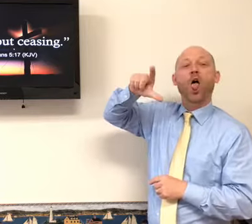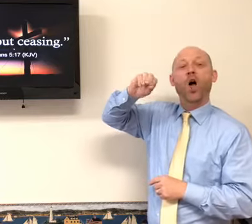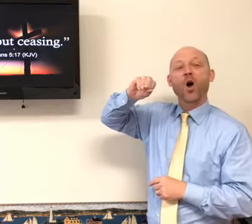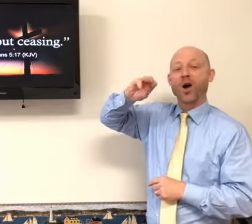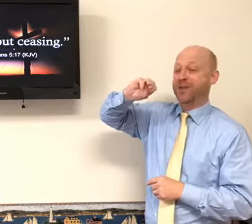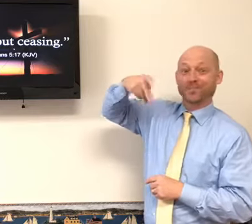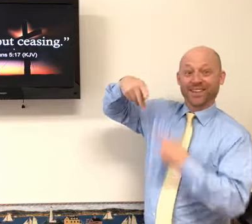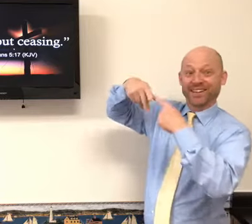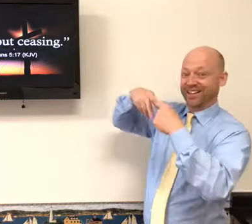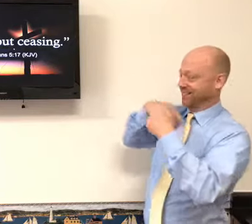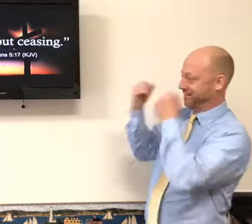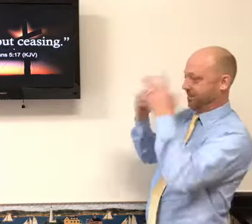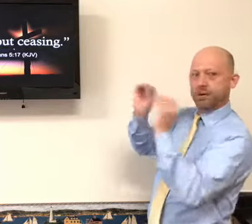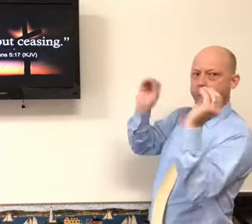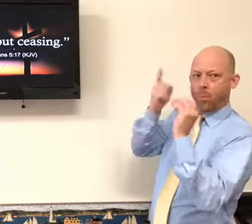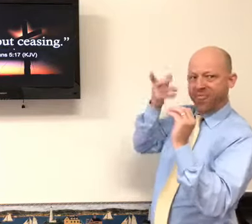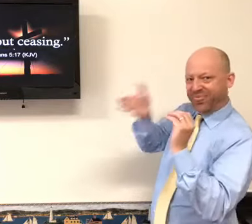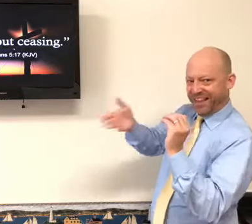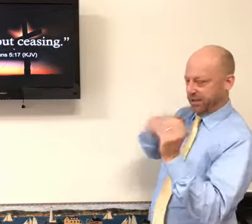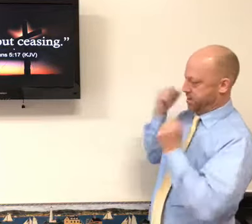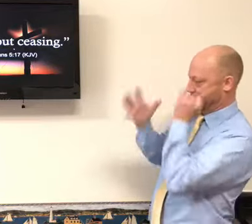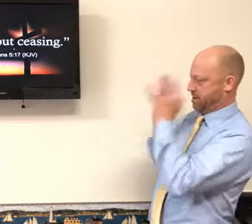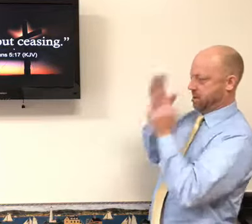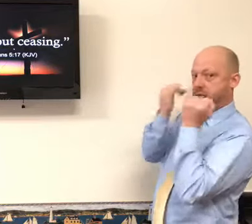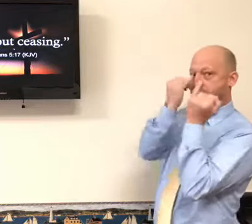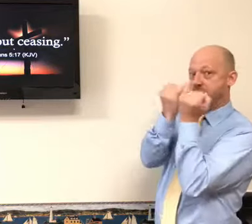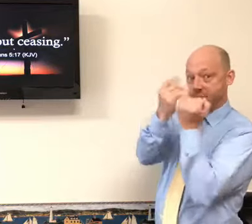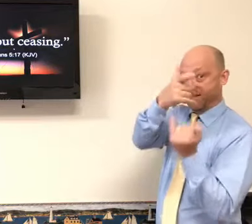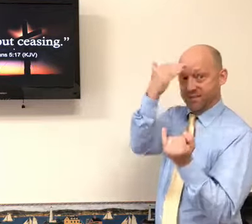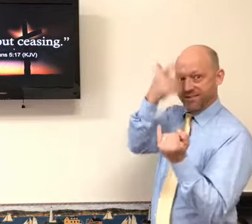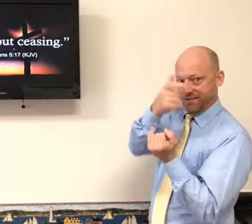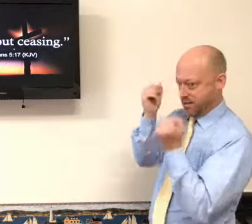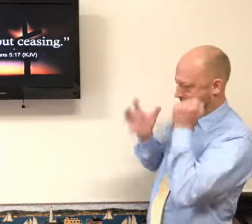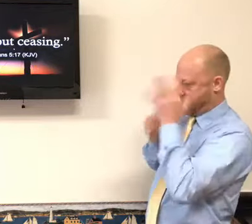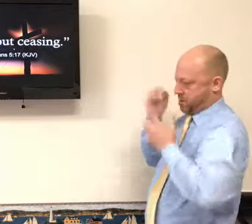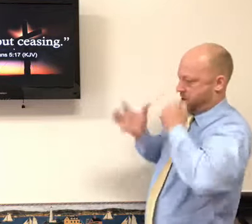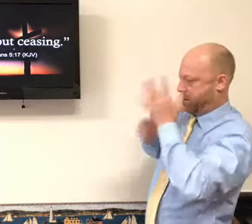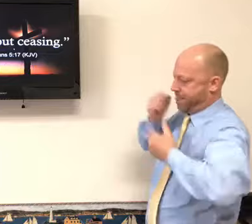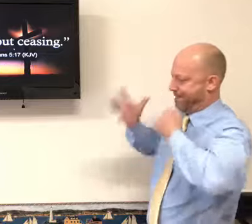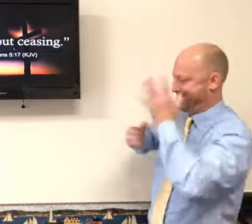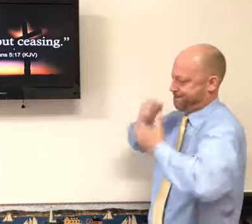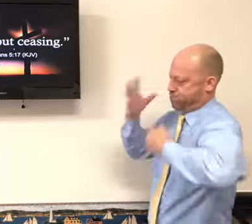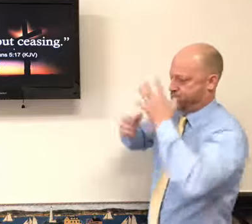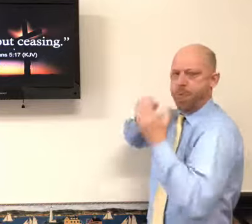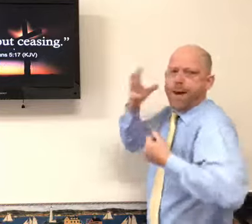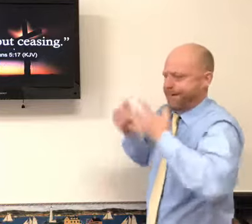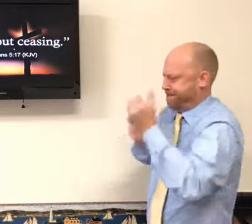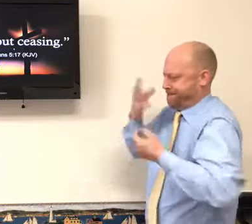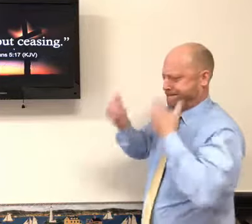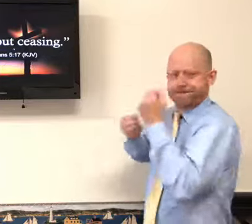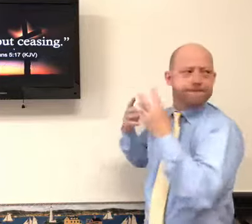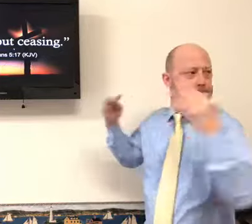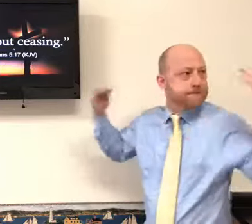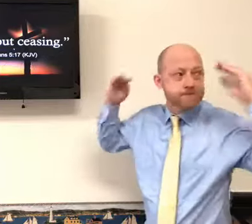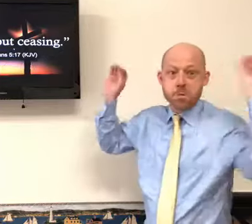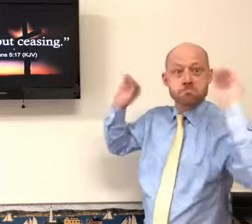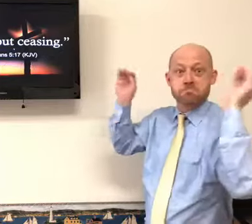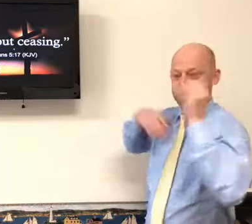You know, there's a video app called Marco Polo. You can get on and talk, and I mean, it's not live. You can video yourself and then